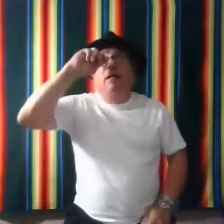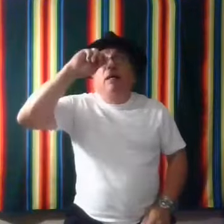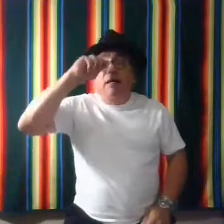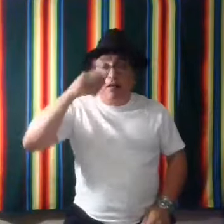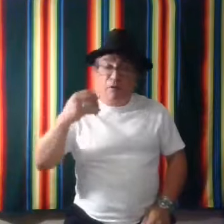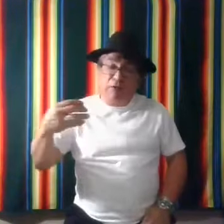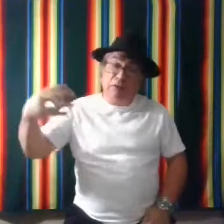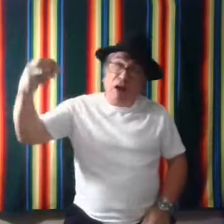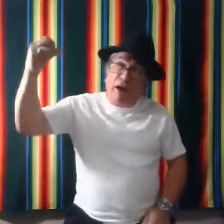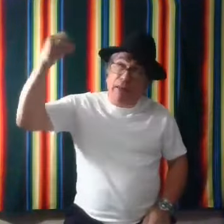Uh, if it was hot,